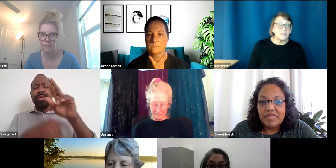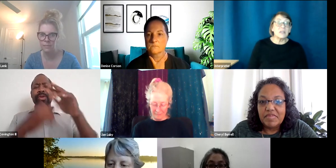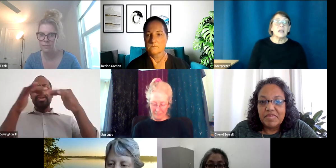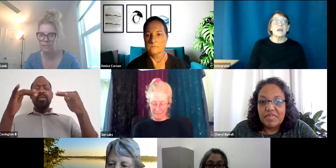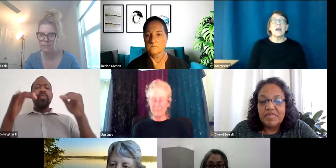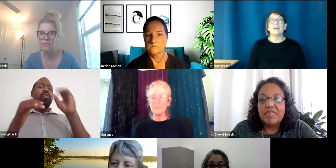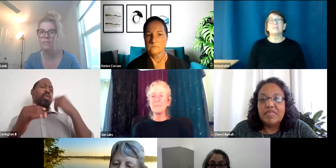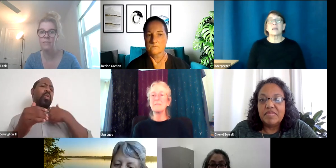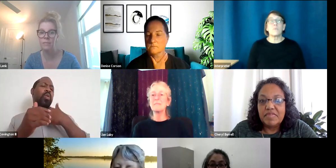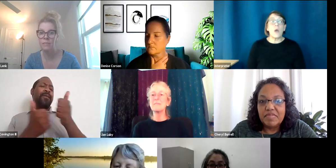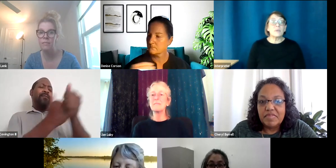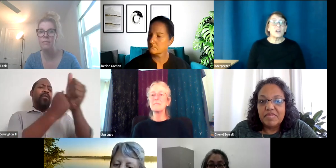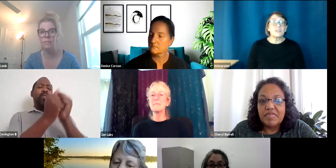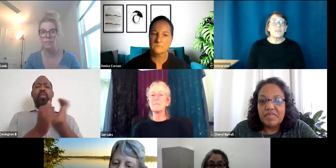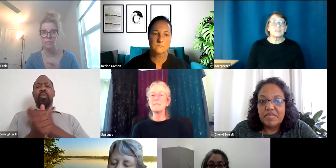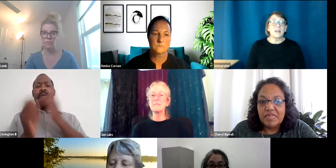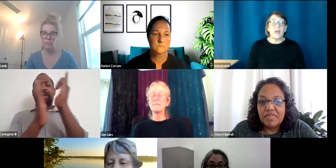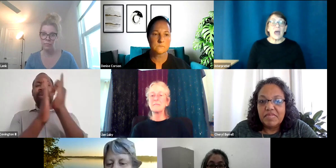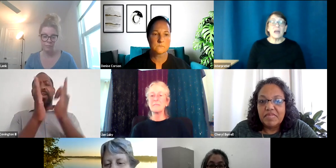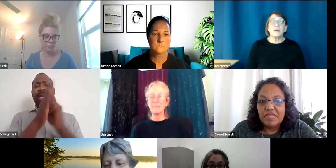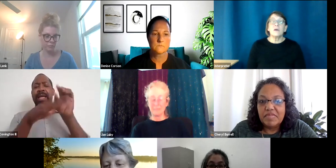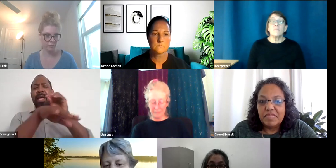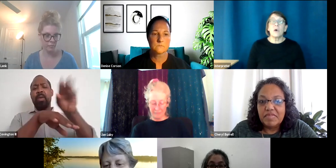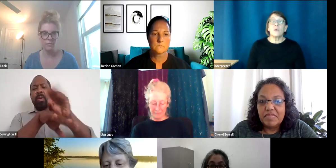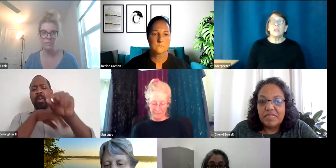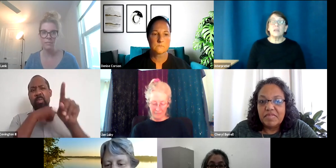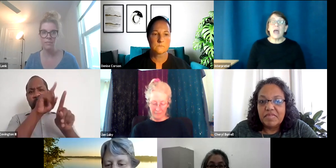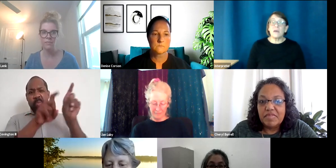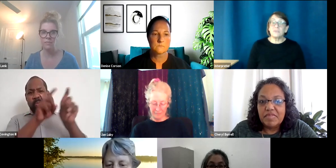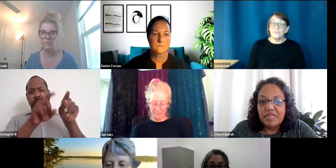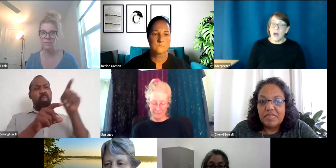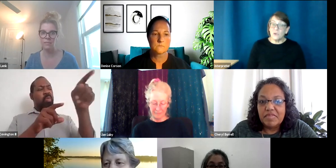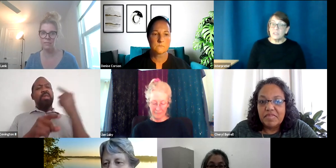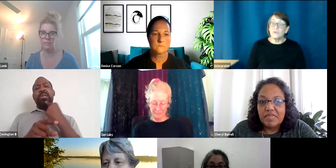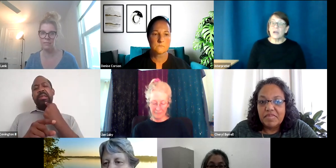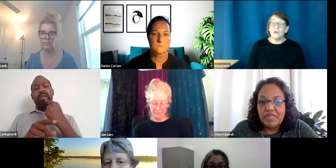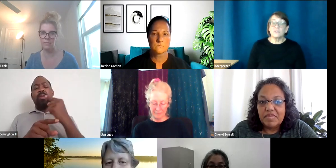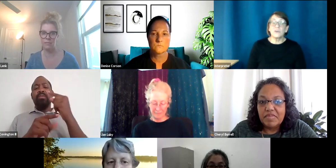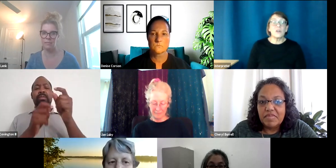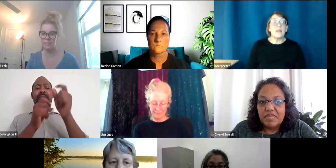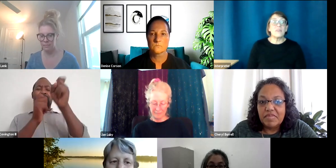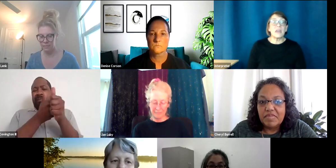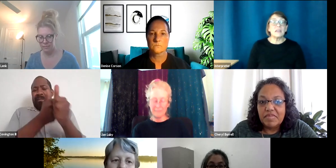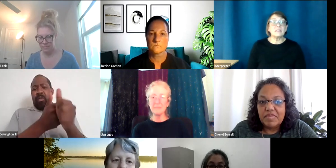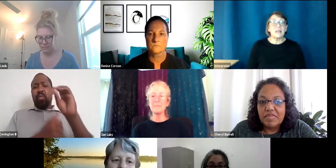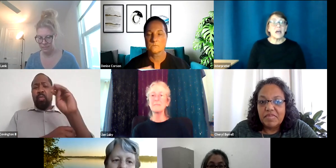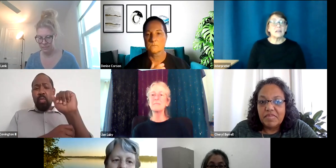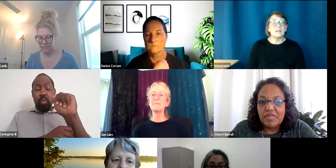and setting up webinars and things like that. But we have to follow legal counsel. And they said